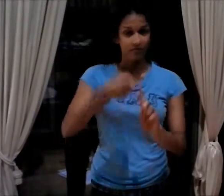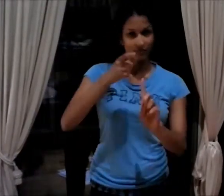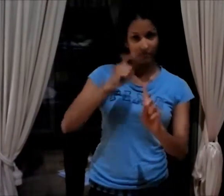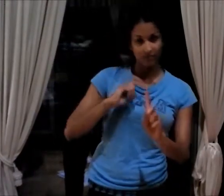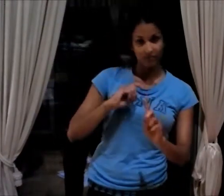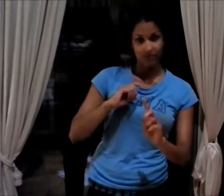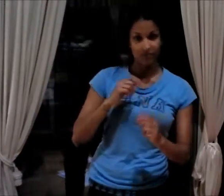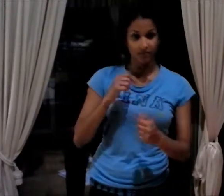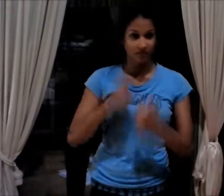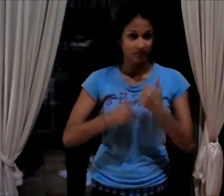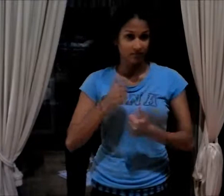Cut. Cut.